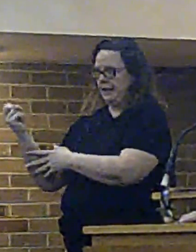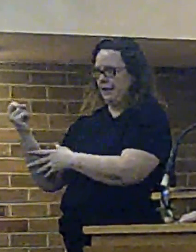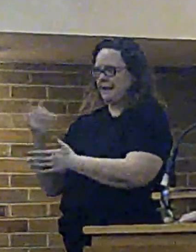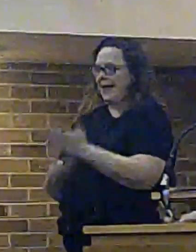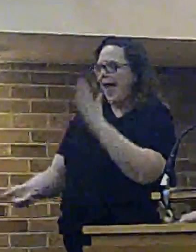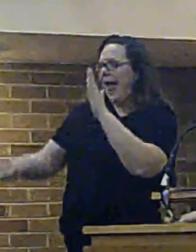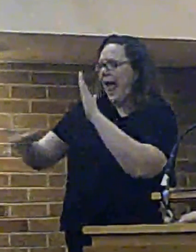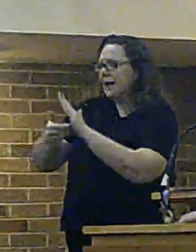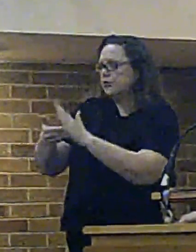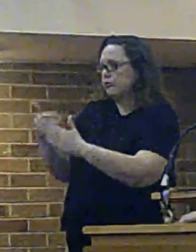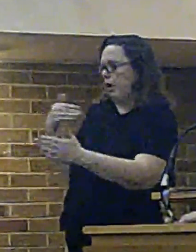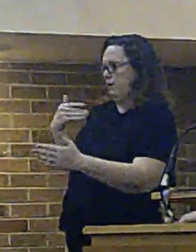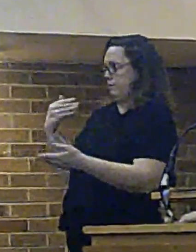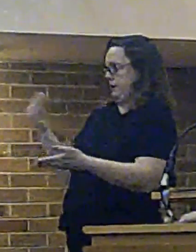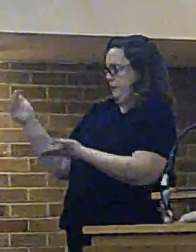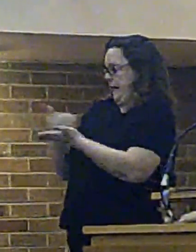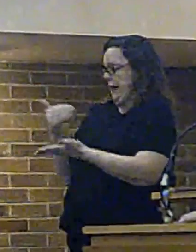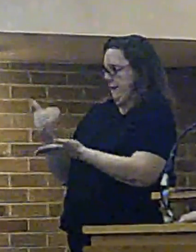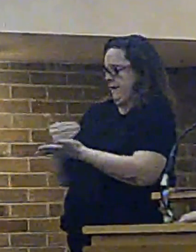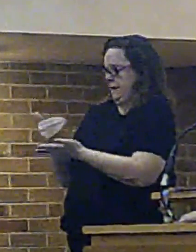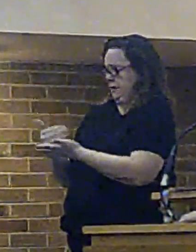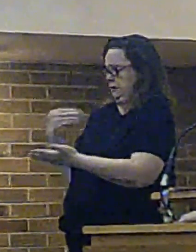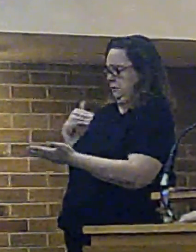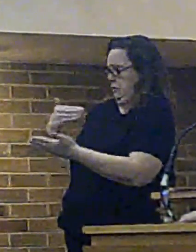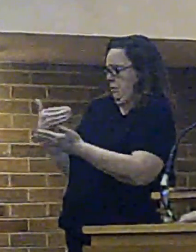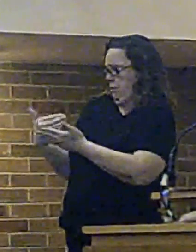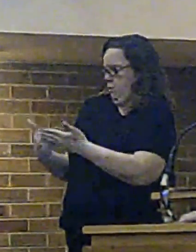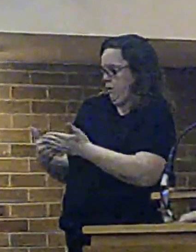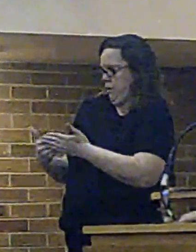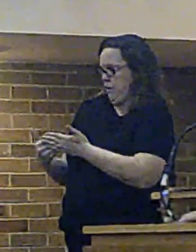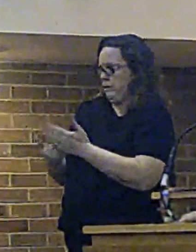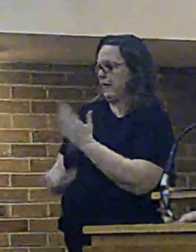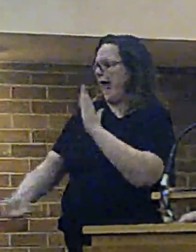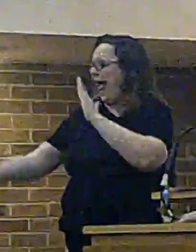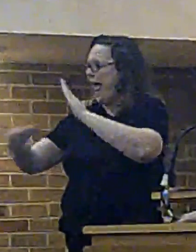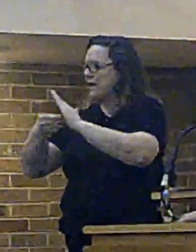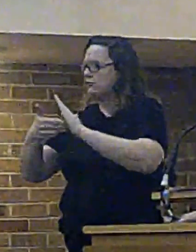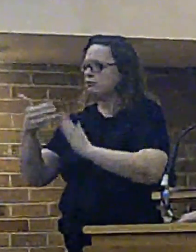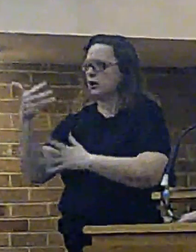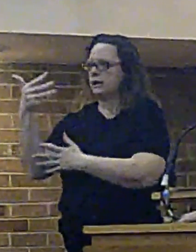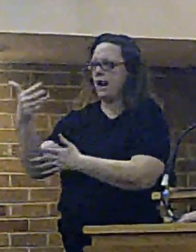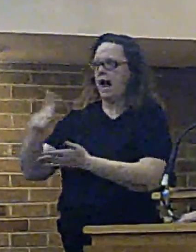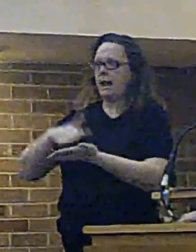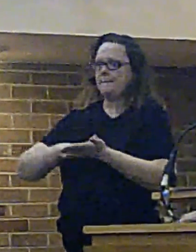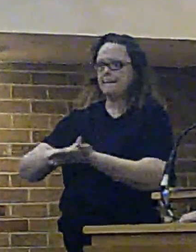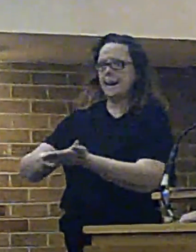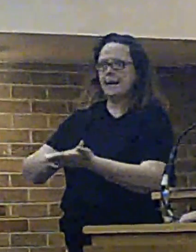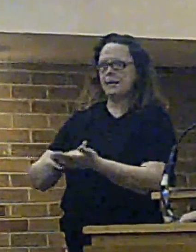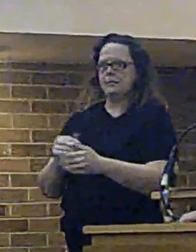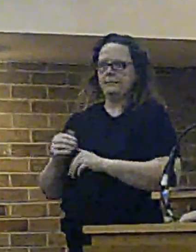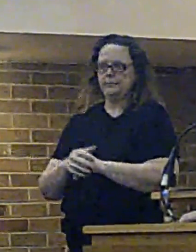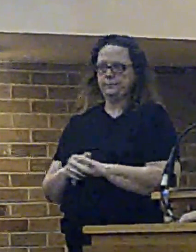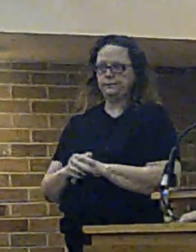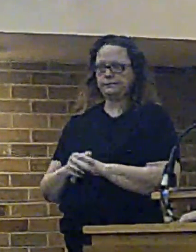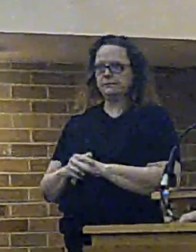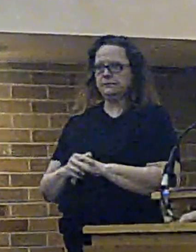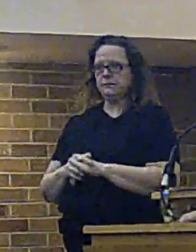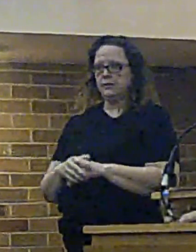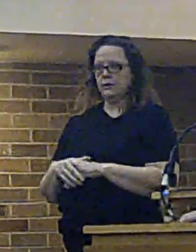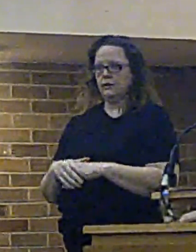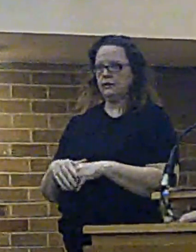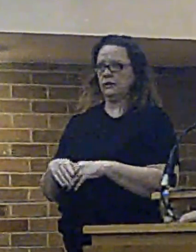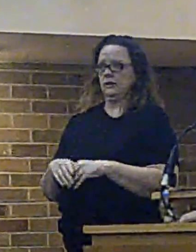In the interest of balance, the point I have to make is that Merseyside is still, even after these efficiency savings,